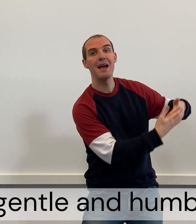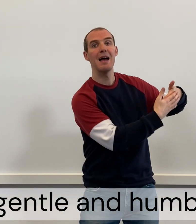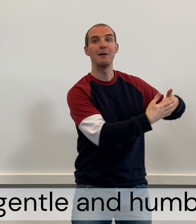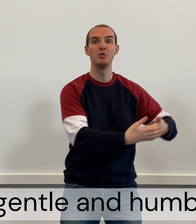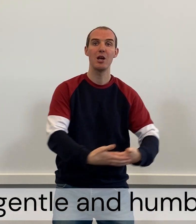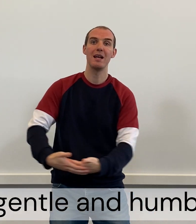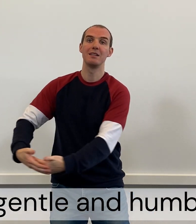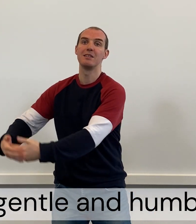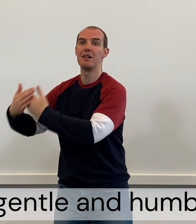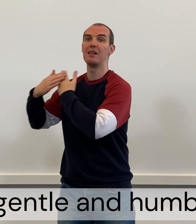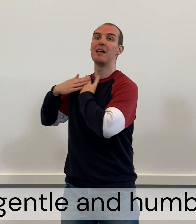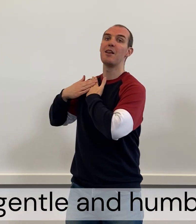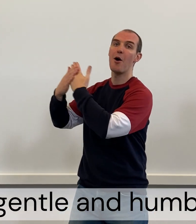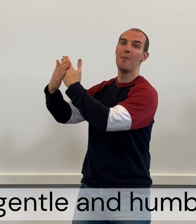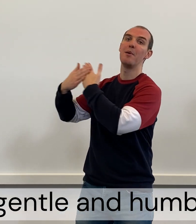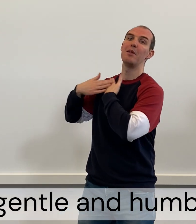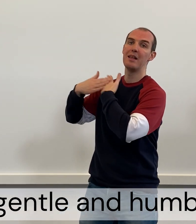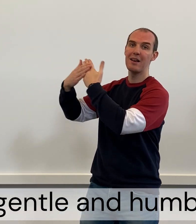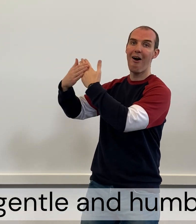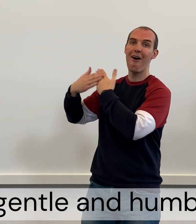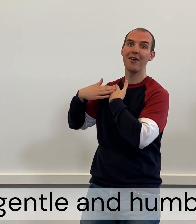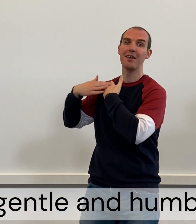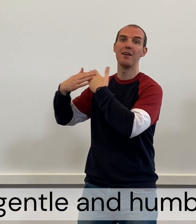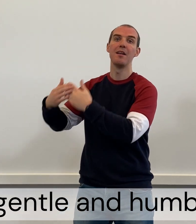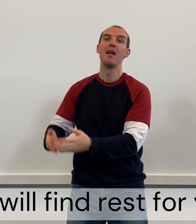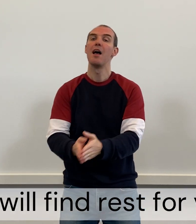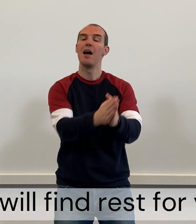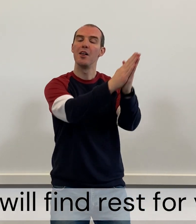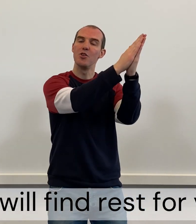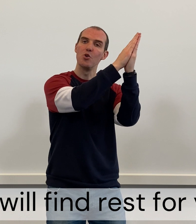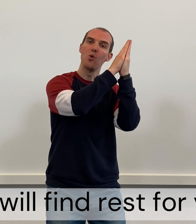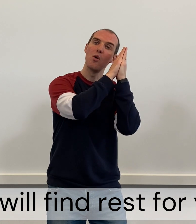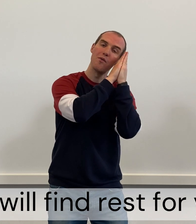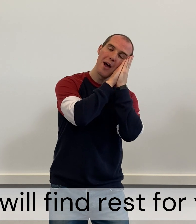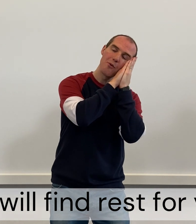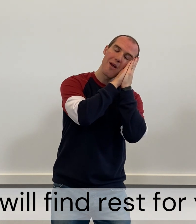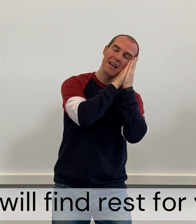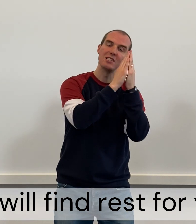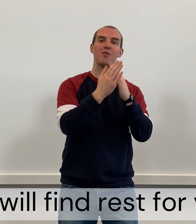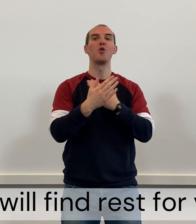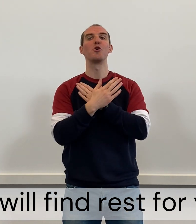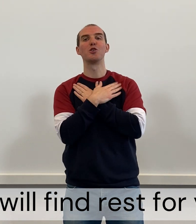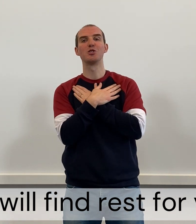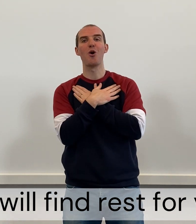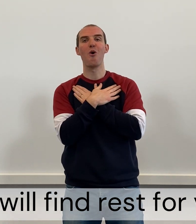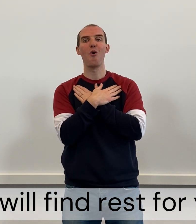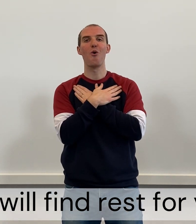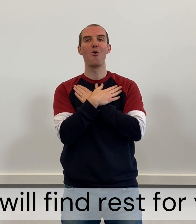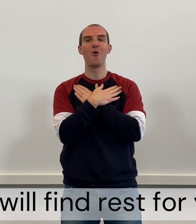am gentle and humble in heart, and you will find rest for your souls.